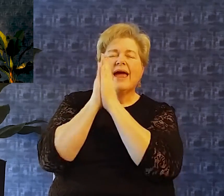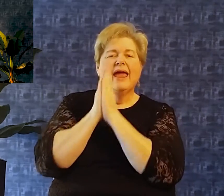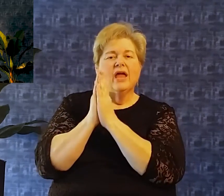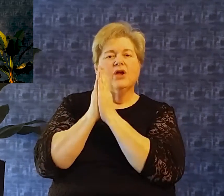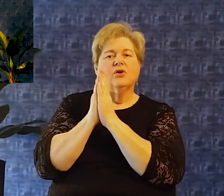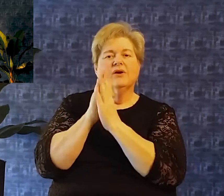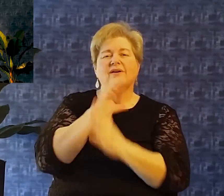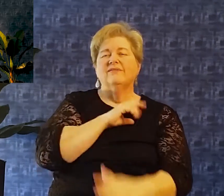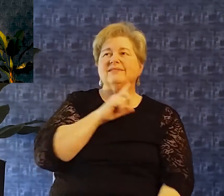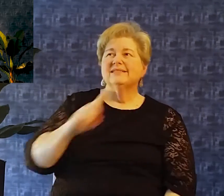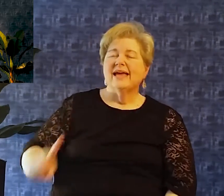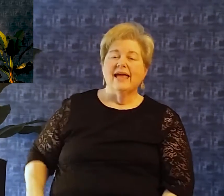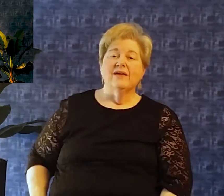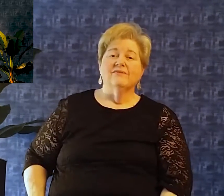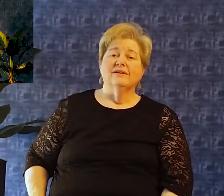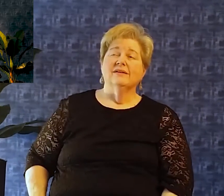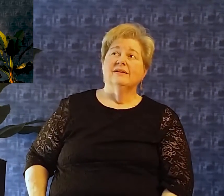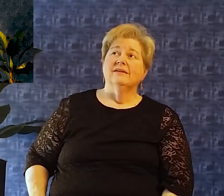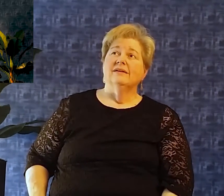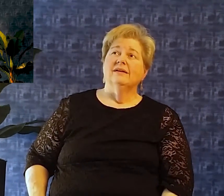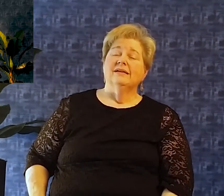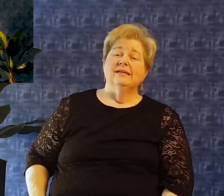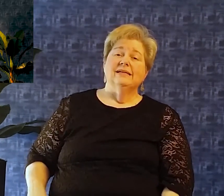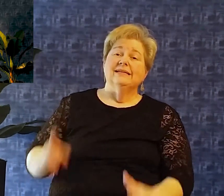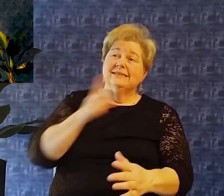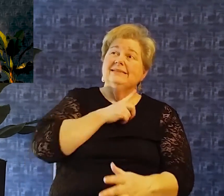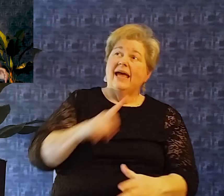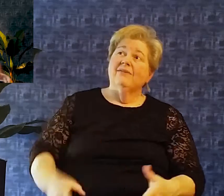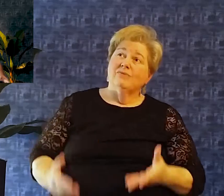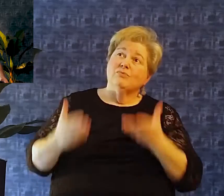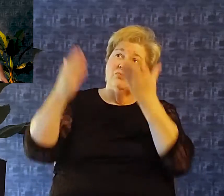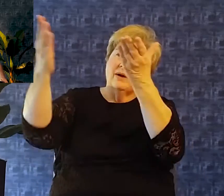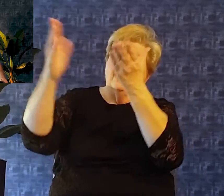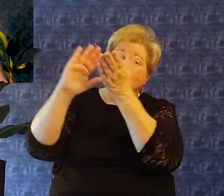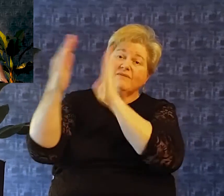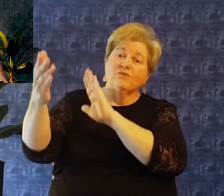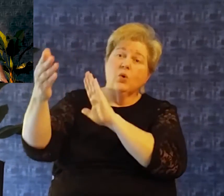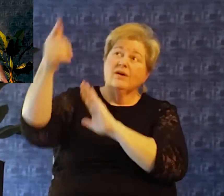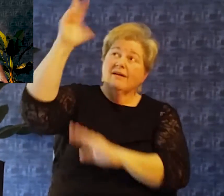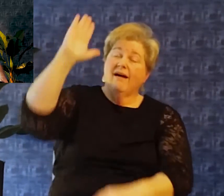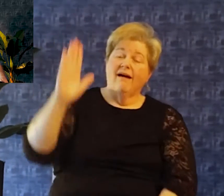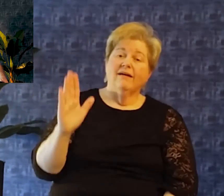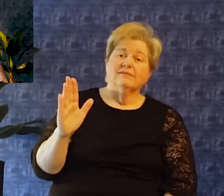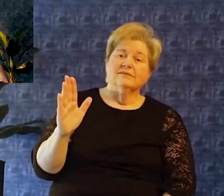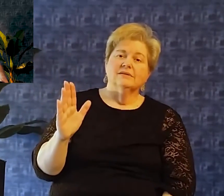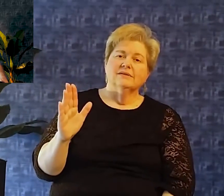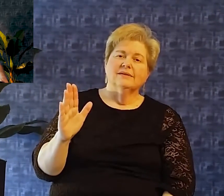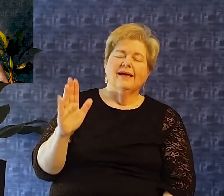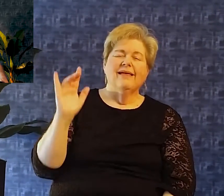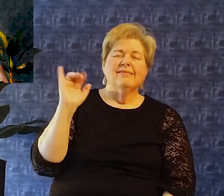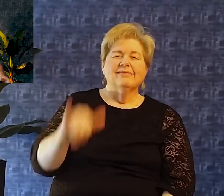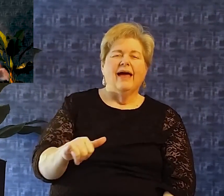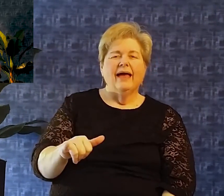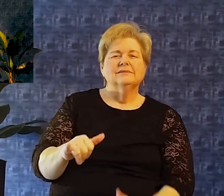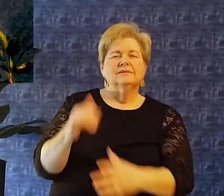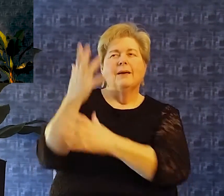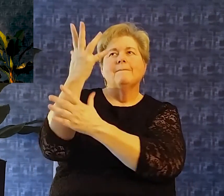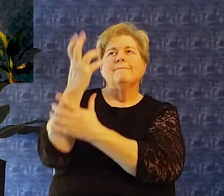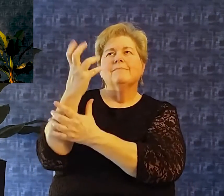before his god is this plea for grace and for mercy David could only